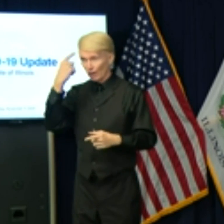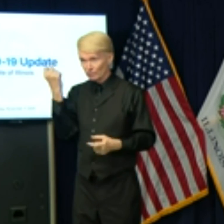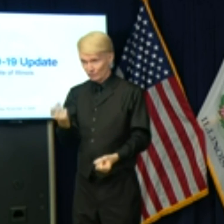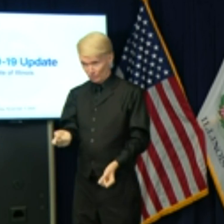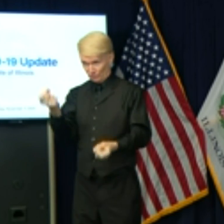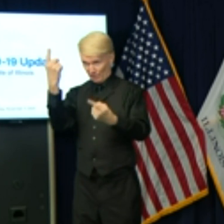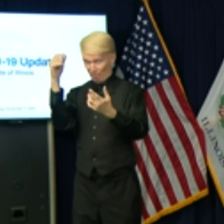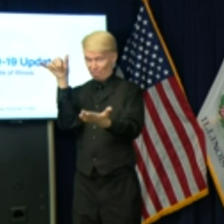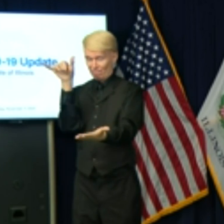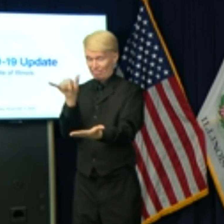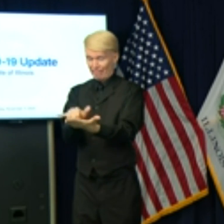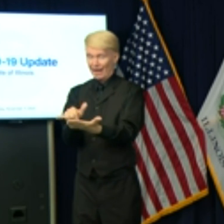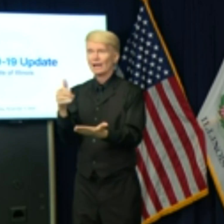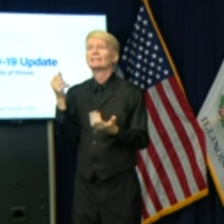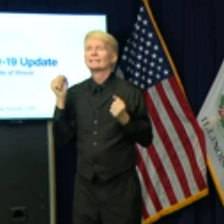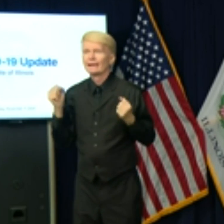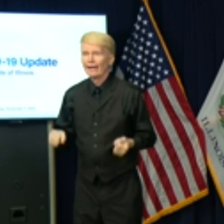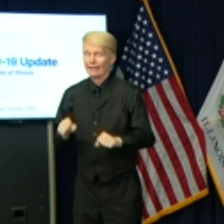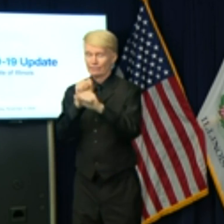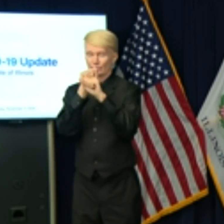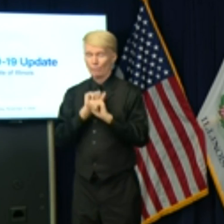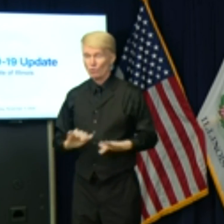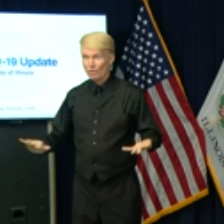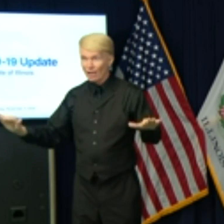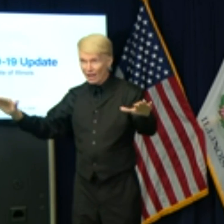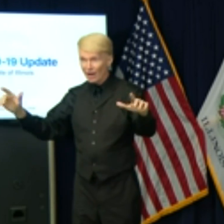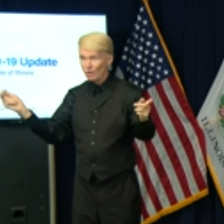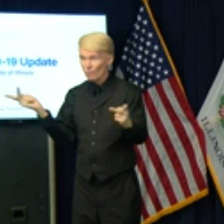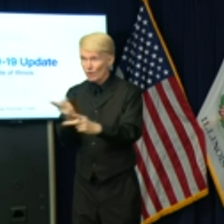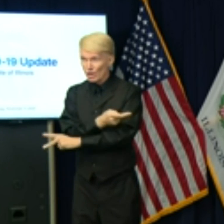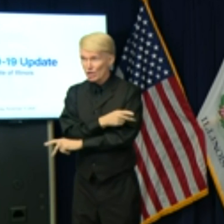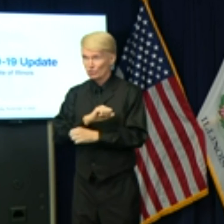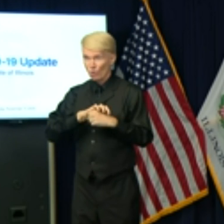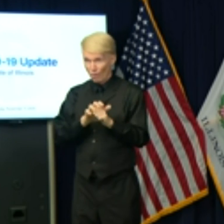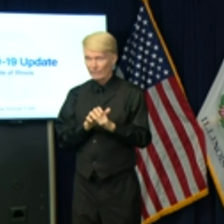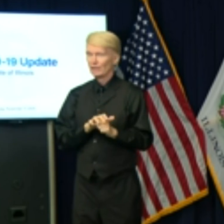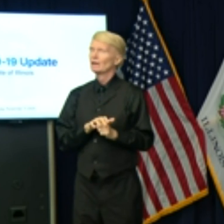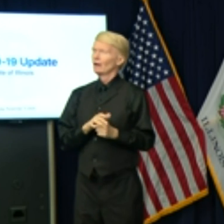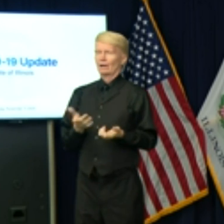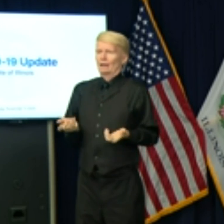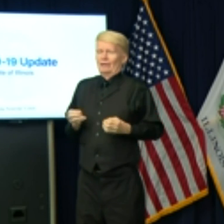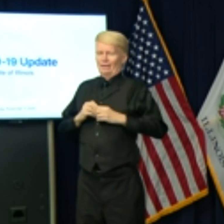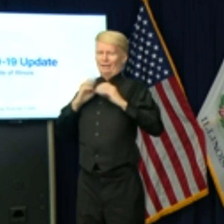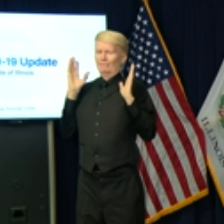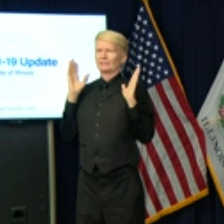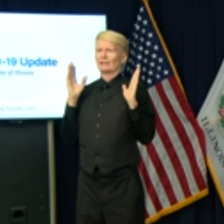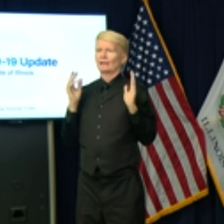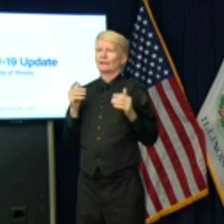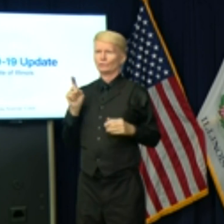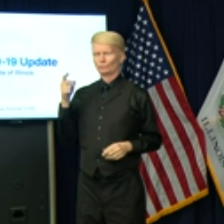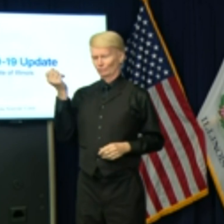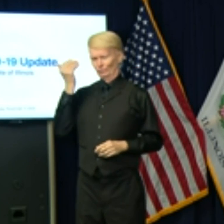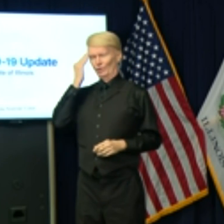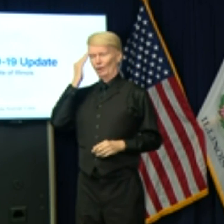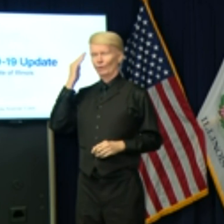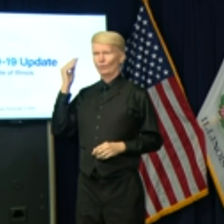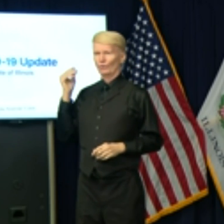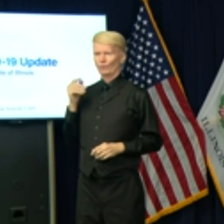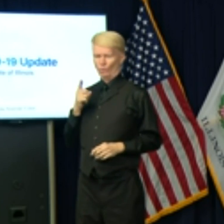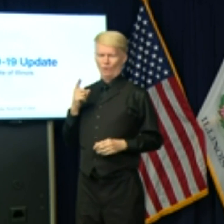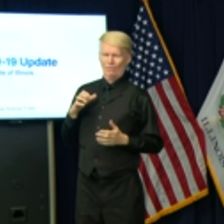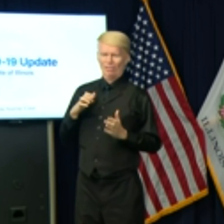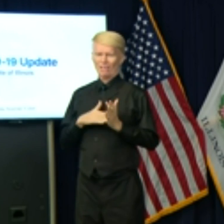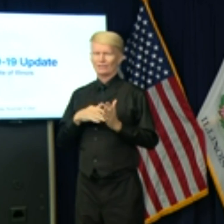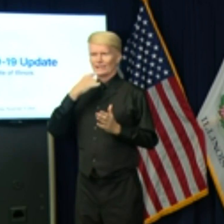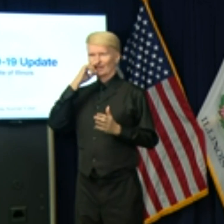that that can be the cause of spread, it should be clear that these larger entities of hundreds of thousands